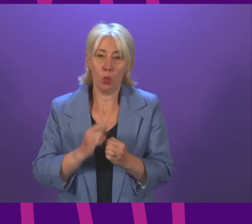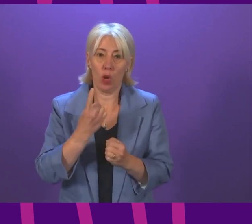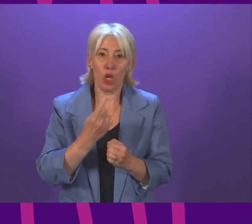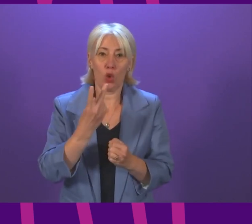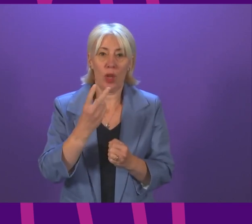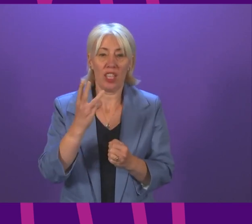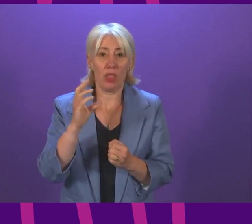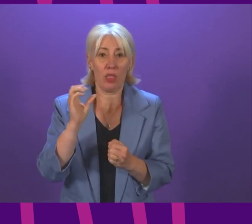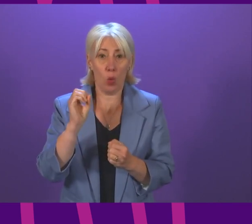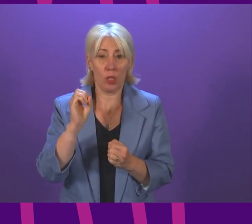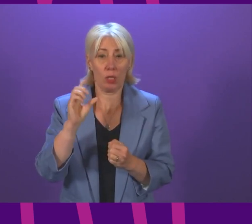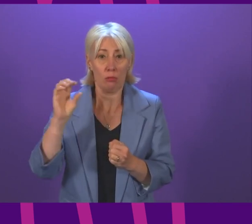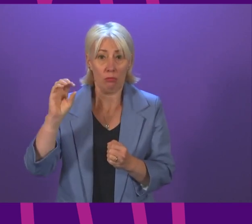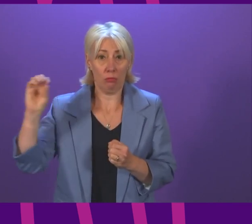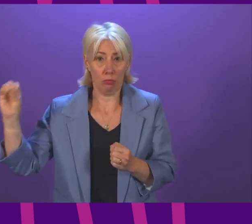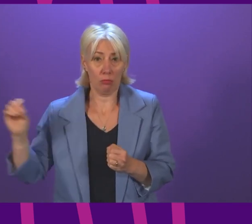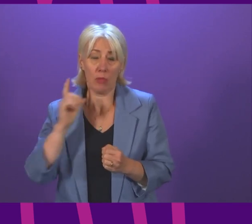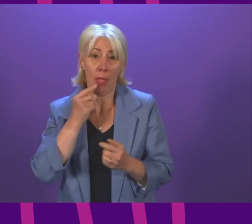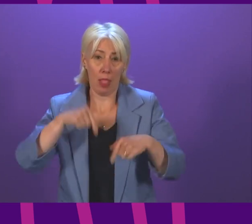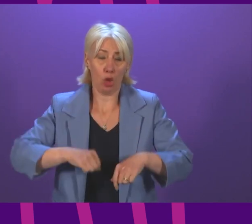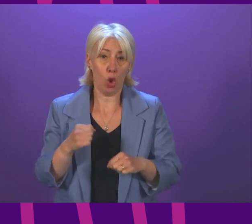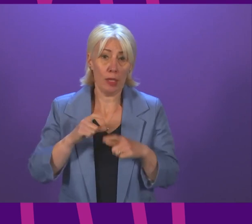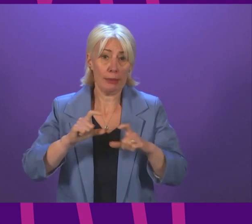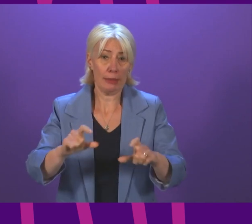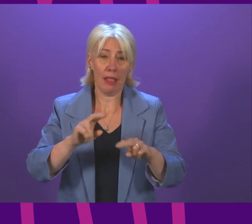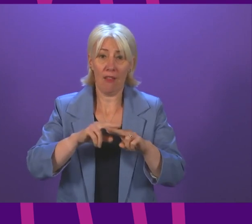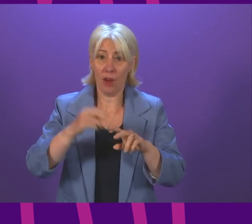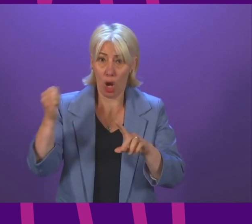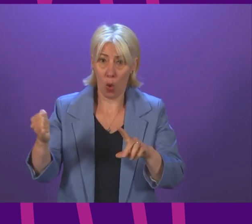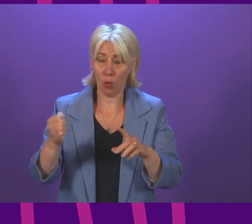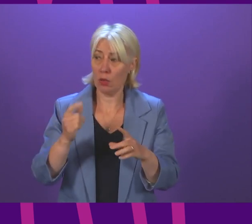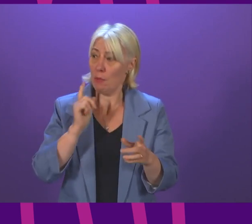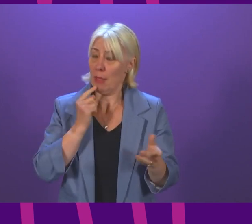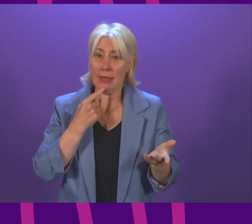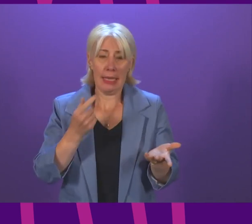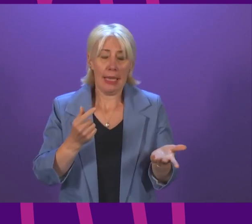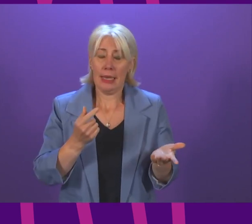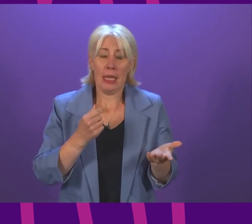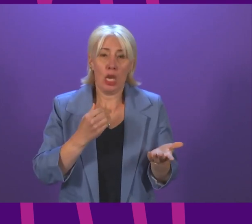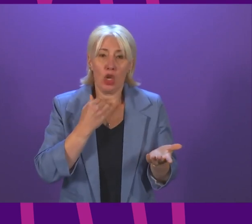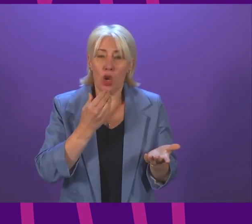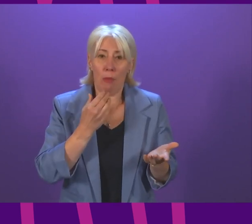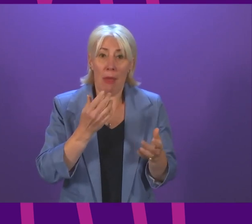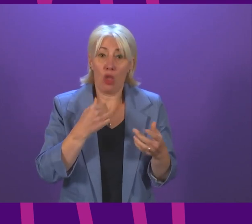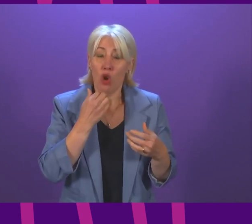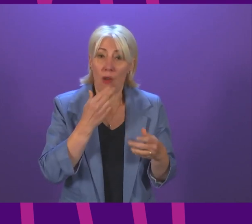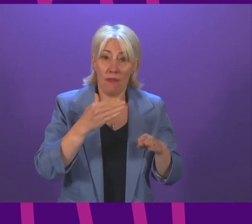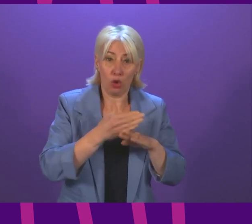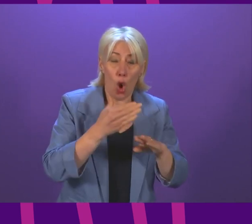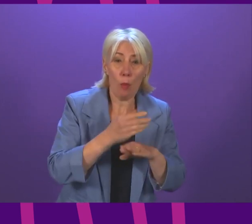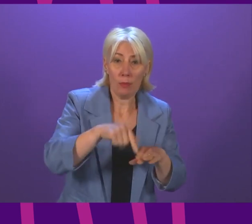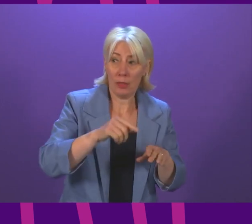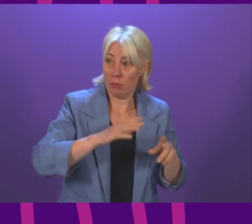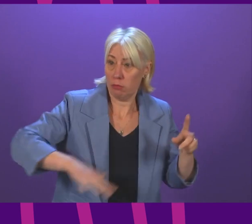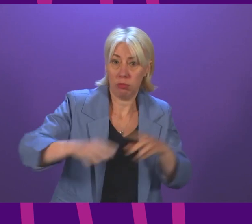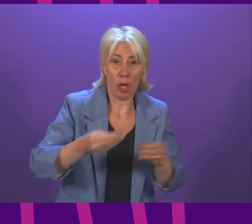while the headlines may be discussing labour shortages labour market statistics show that the number of jobs in the economy is